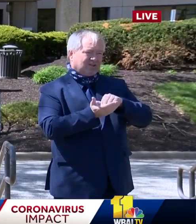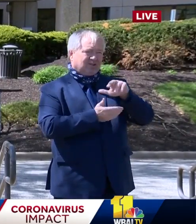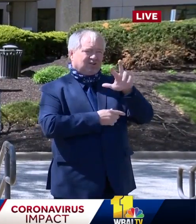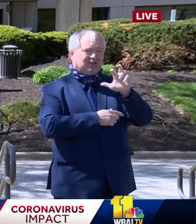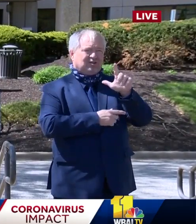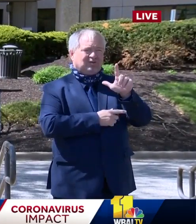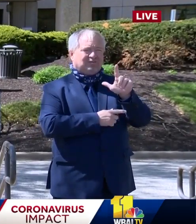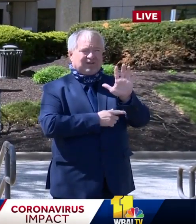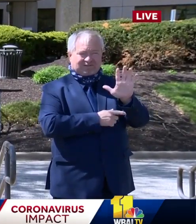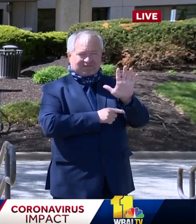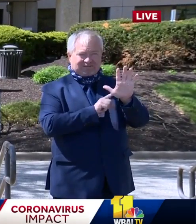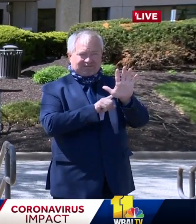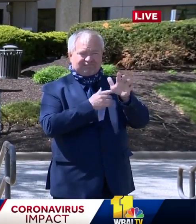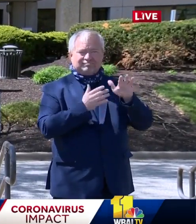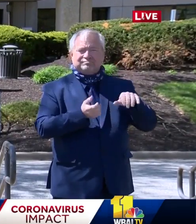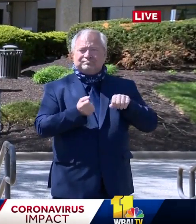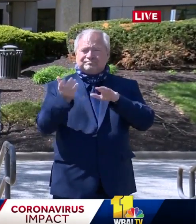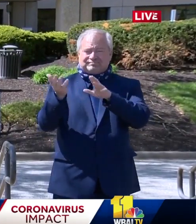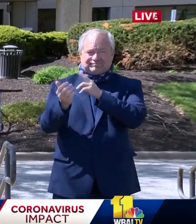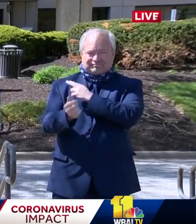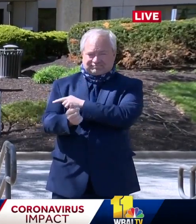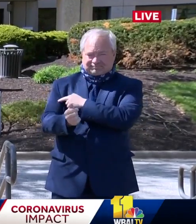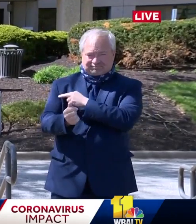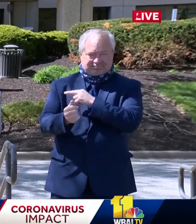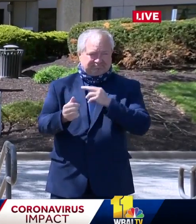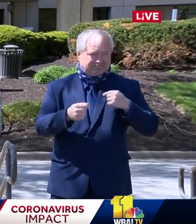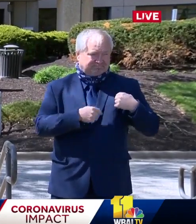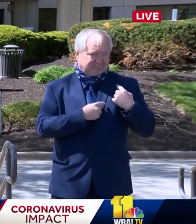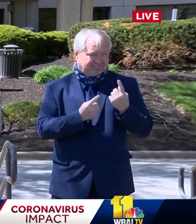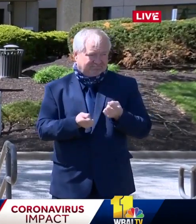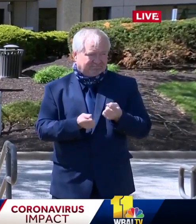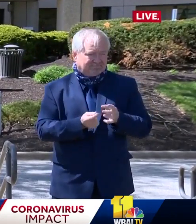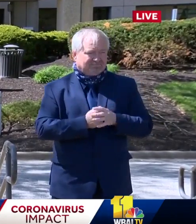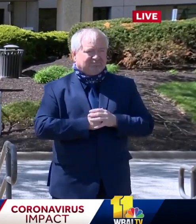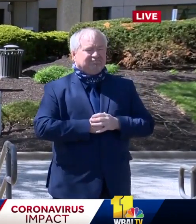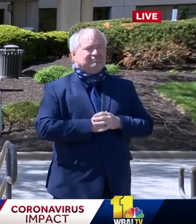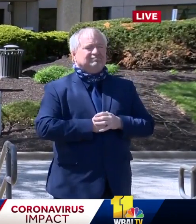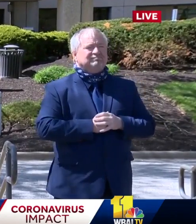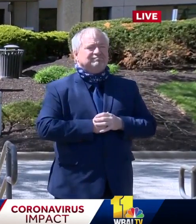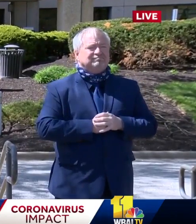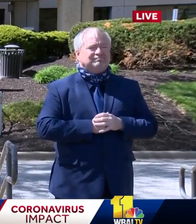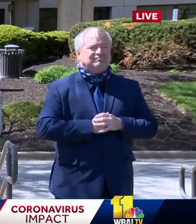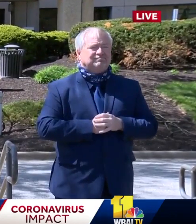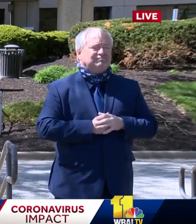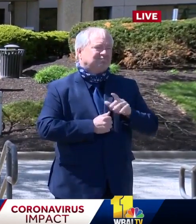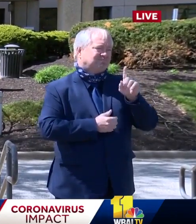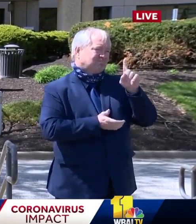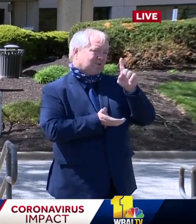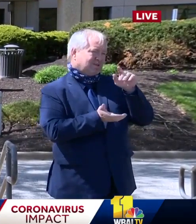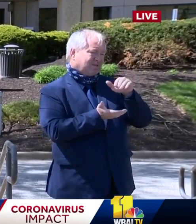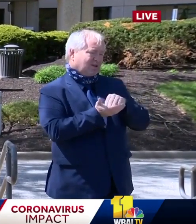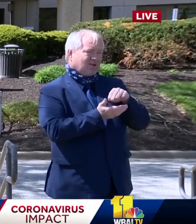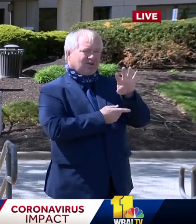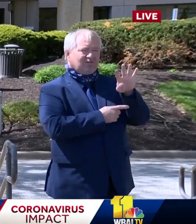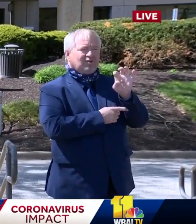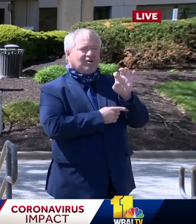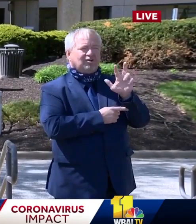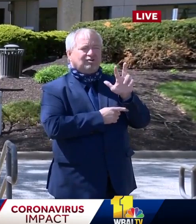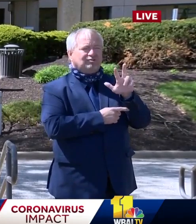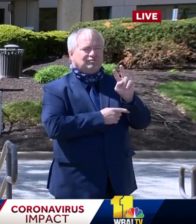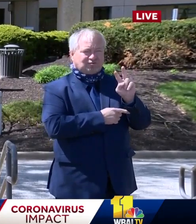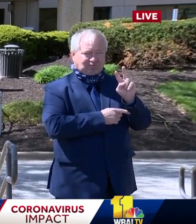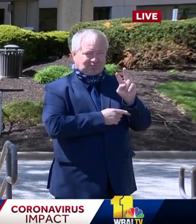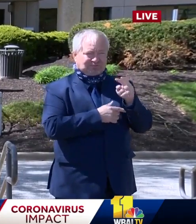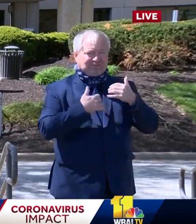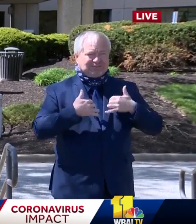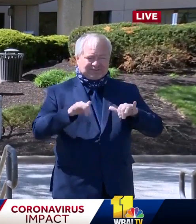hospitalized and fourteen hundred and thirty-two patients are currently hospitalized, including nine hundred